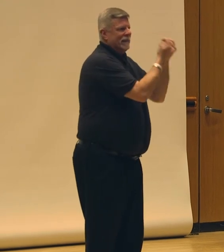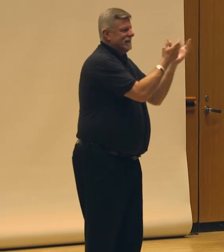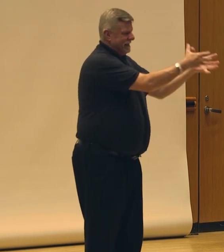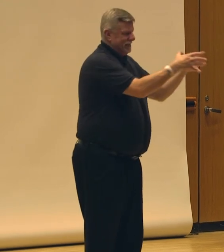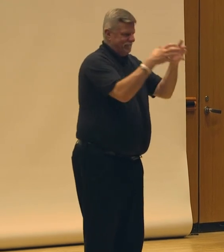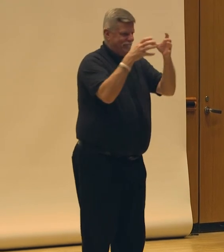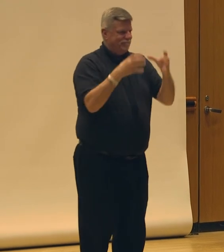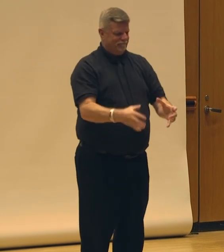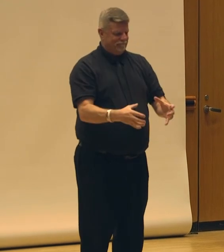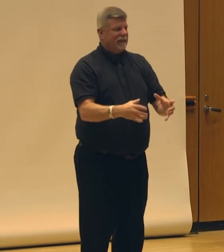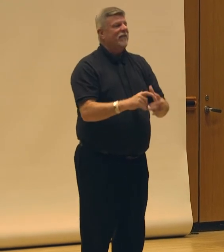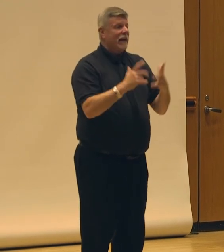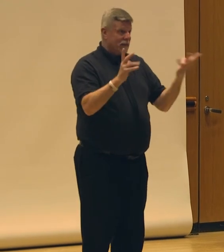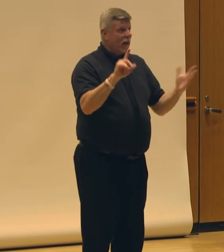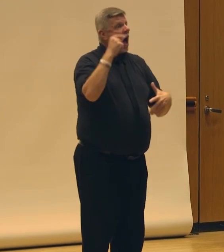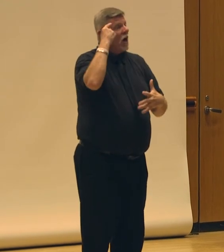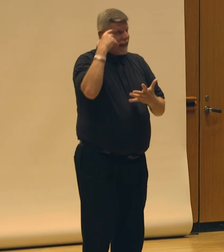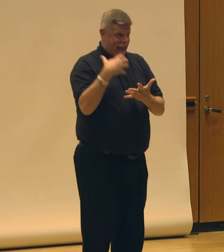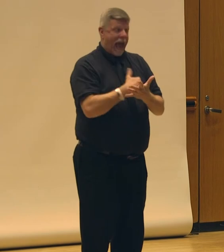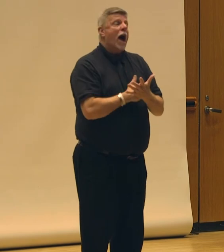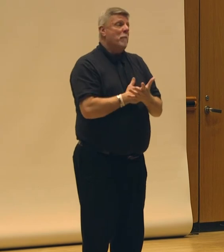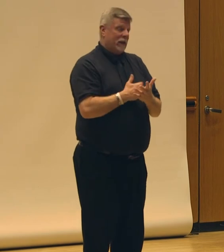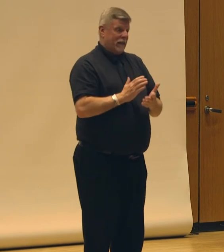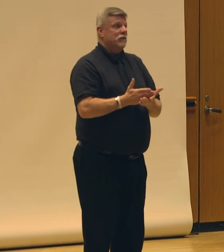capitalist privilege in that.